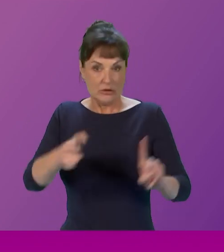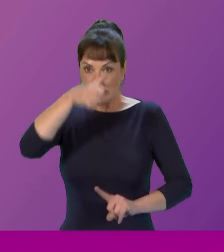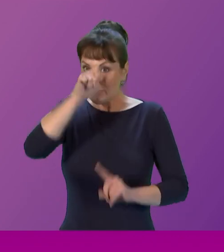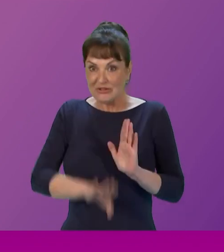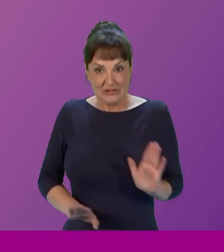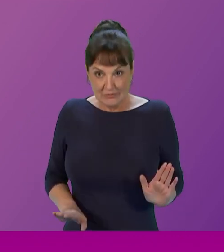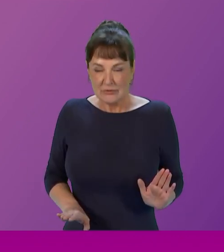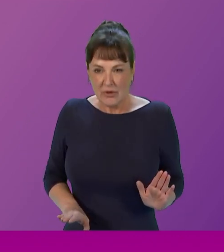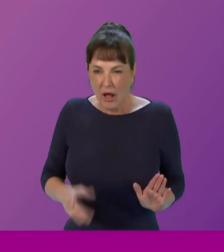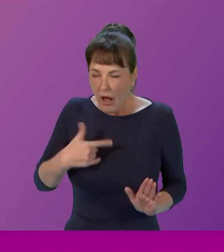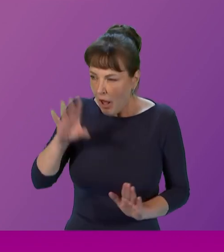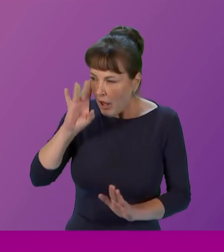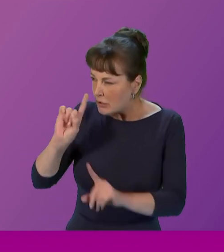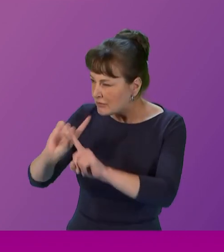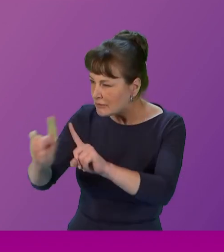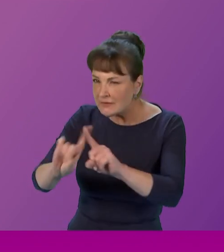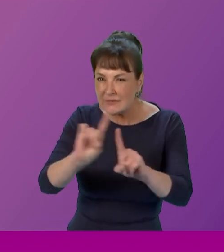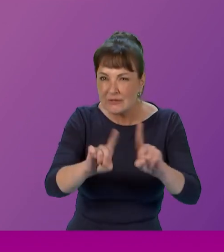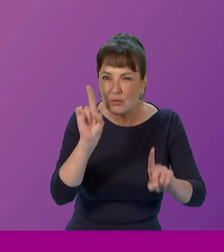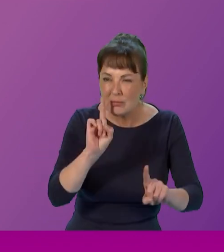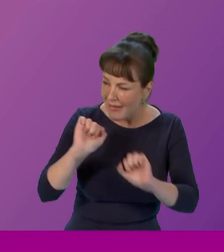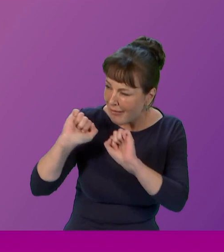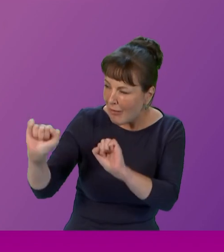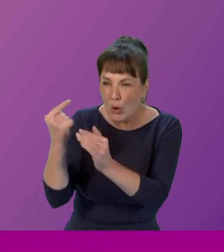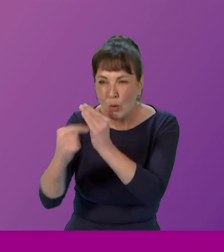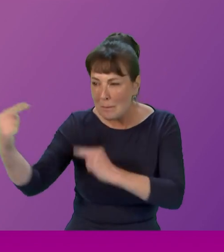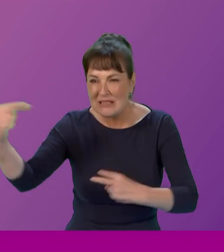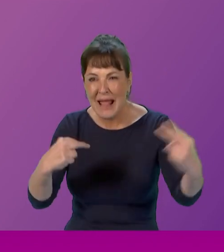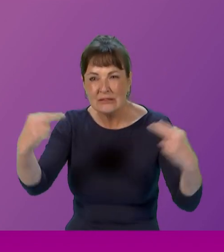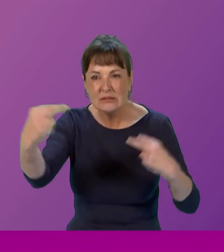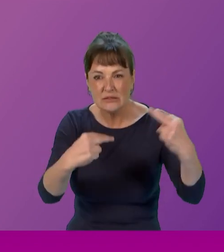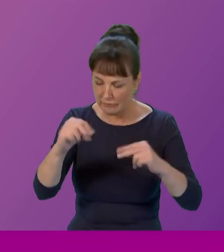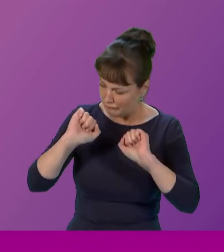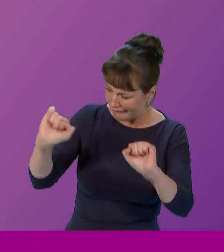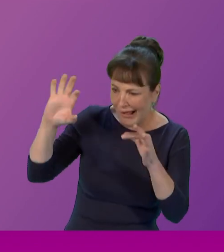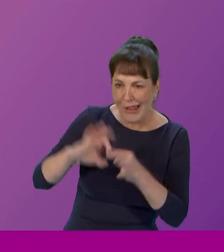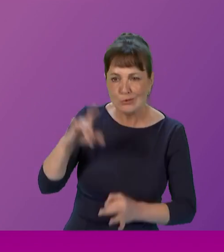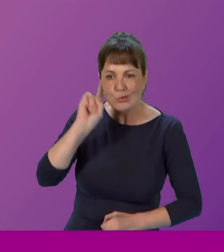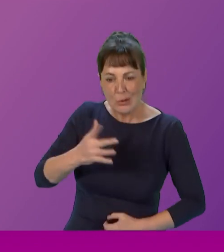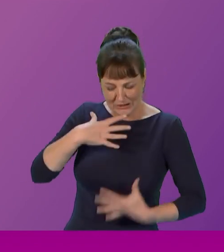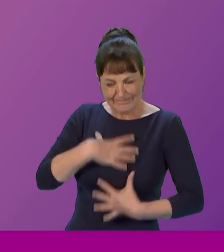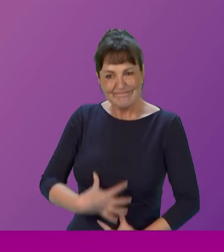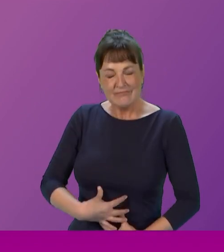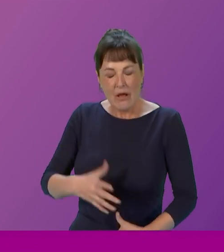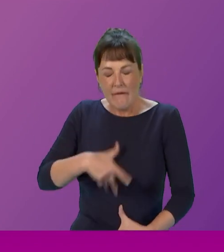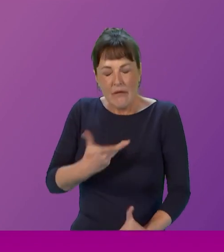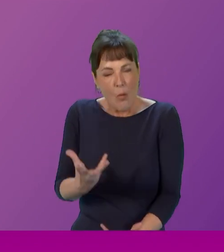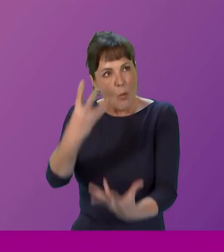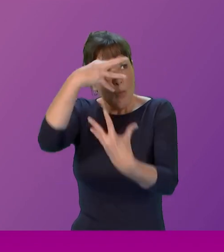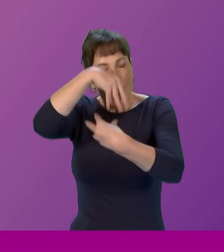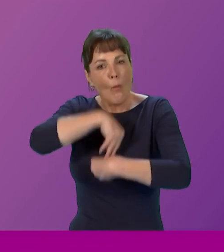I was able to hear multiple women share their unique perspectives about their womanhood which I found incredibly insightful